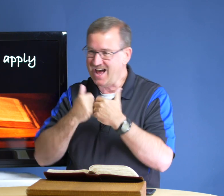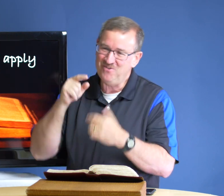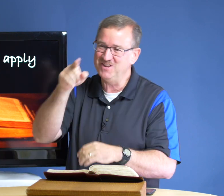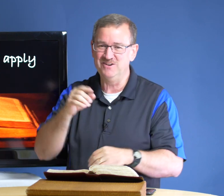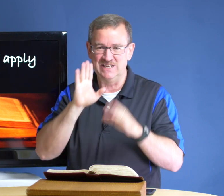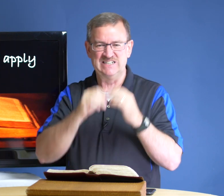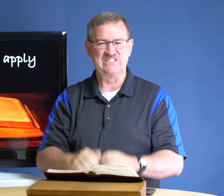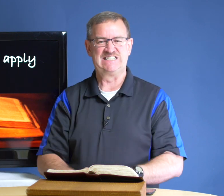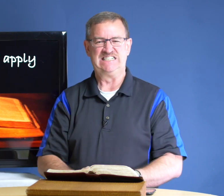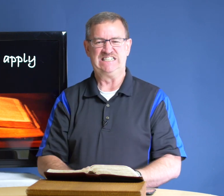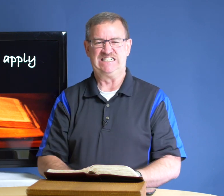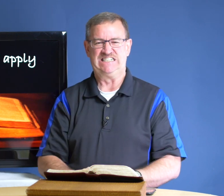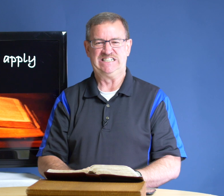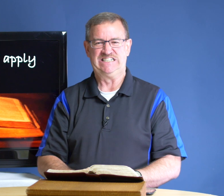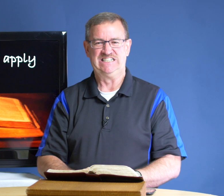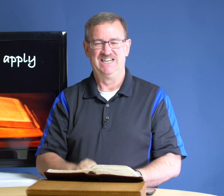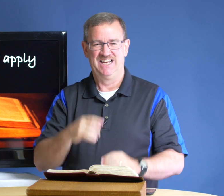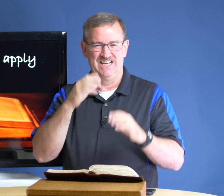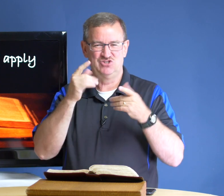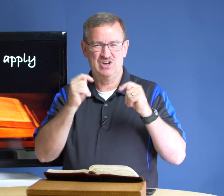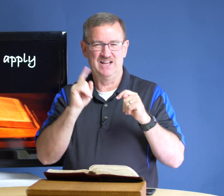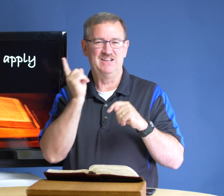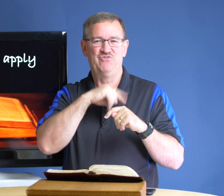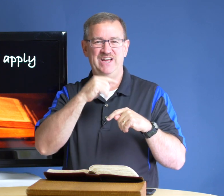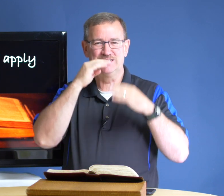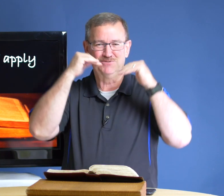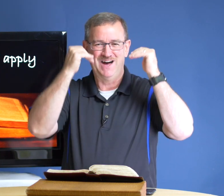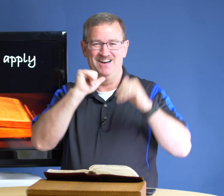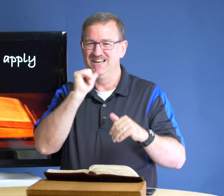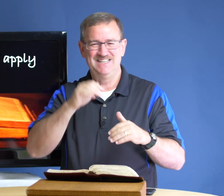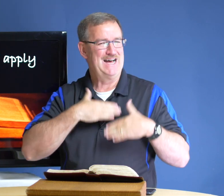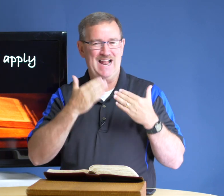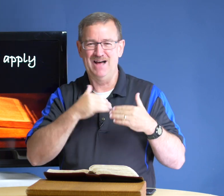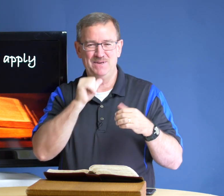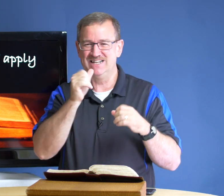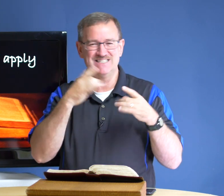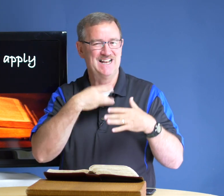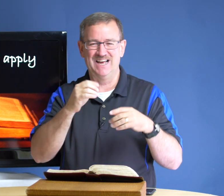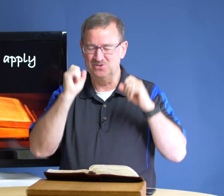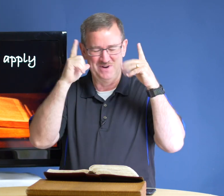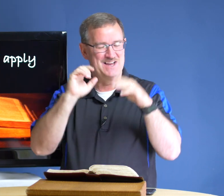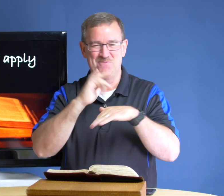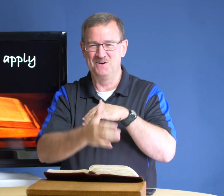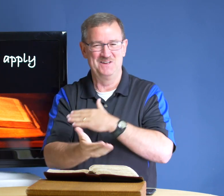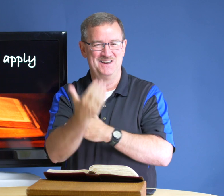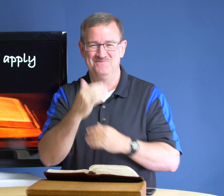how are you and he goes he's trying he fake smile he's not happy he doesn't like to wake up early in the